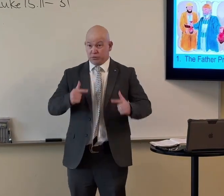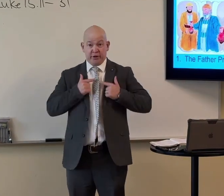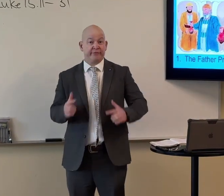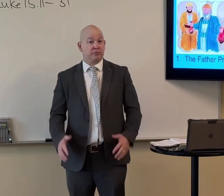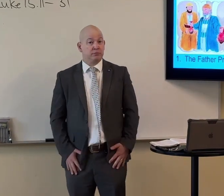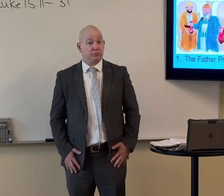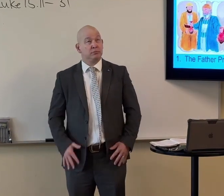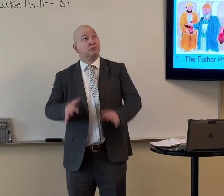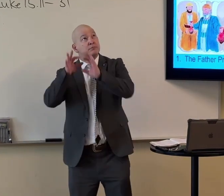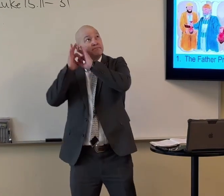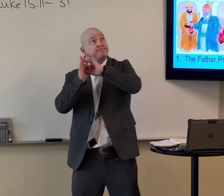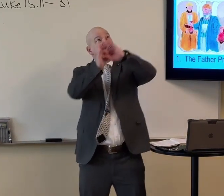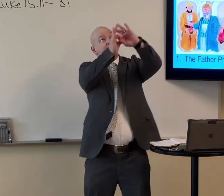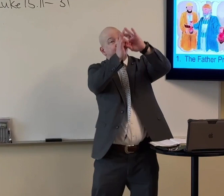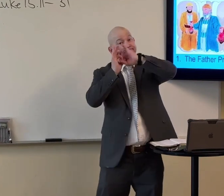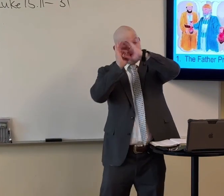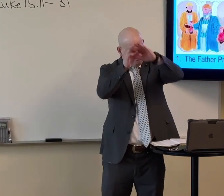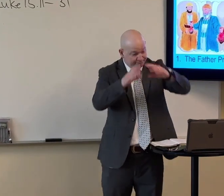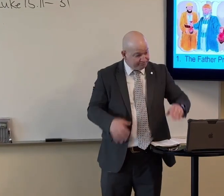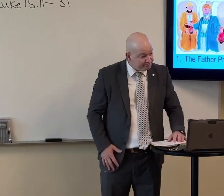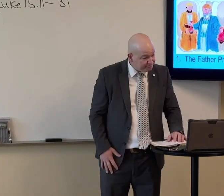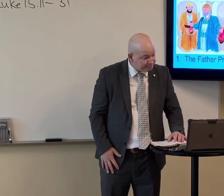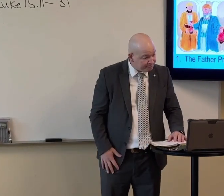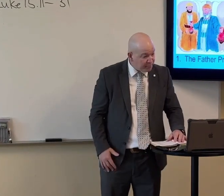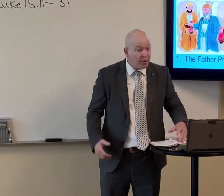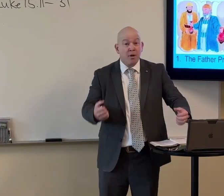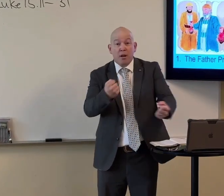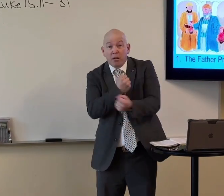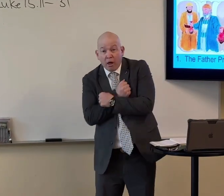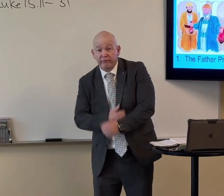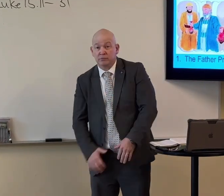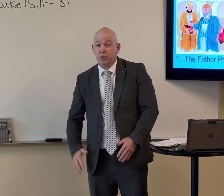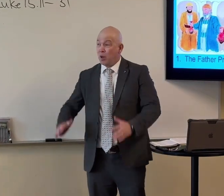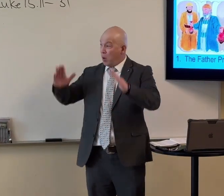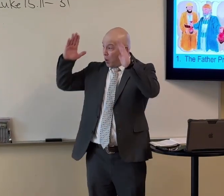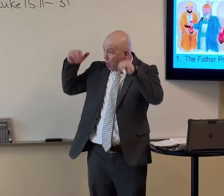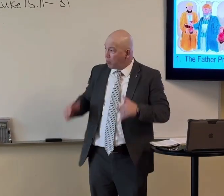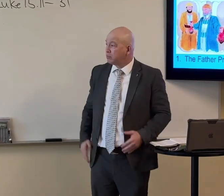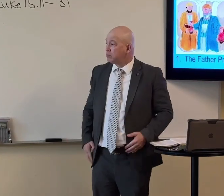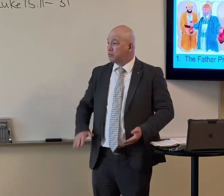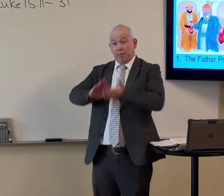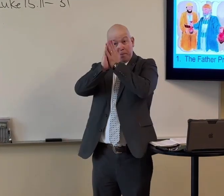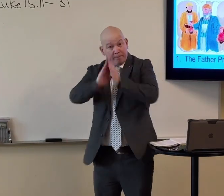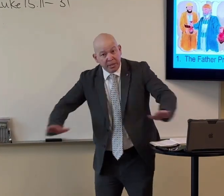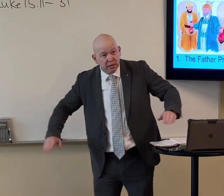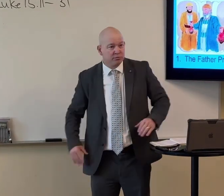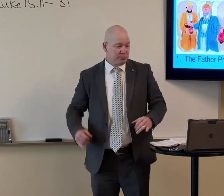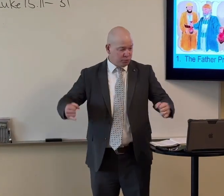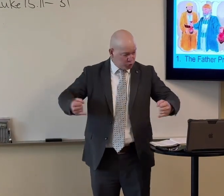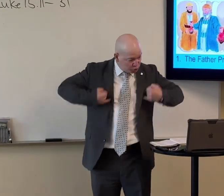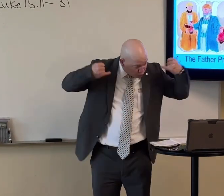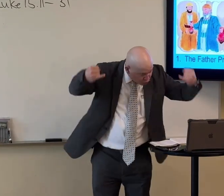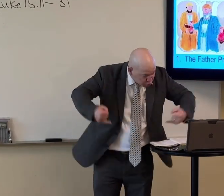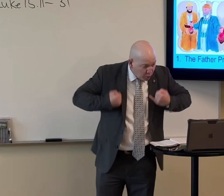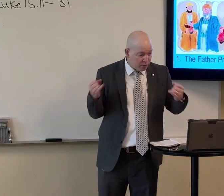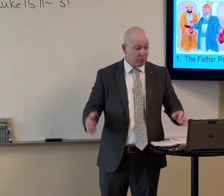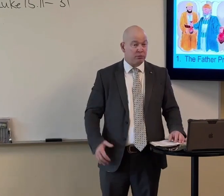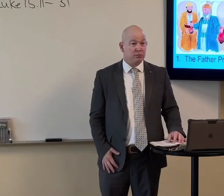Eternal life. A relationship with him. Love. Hope. Peace. Joy.